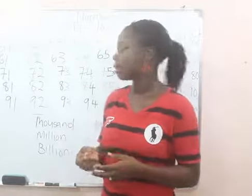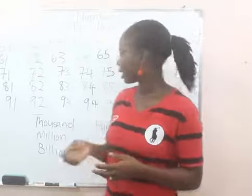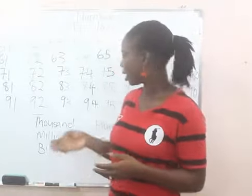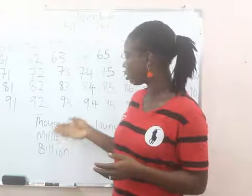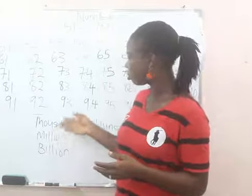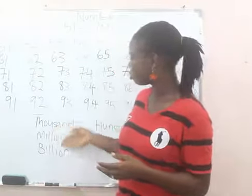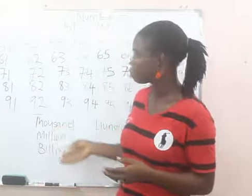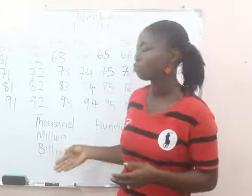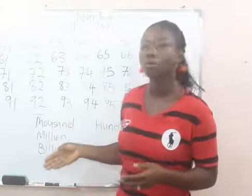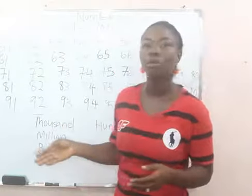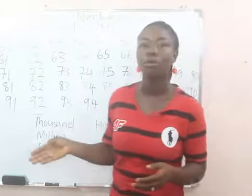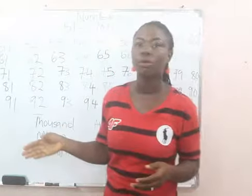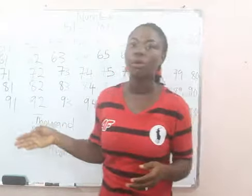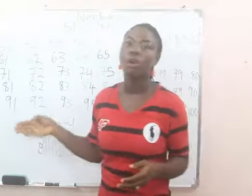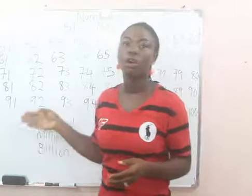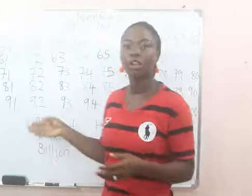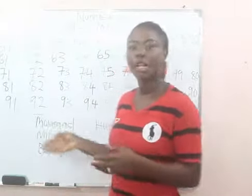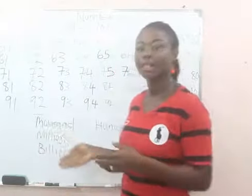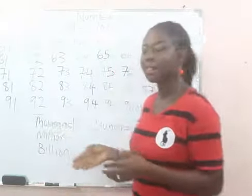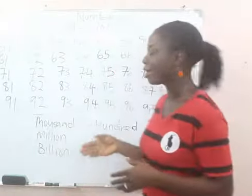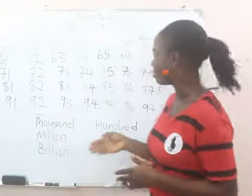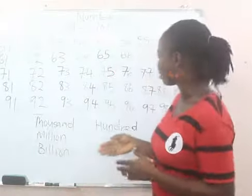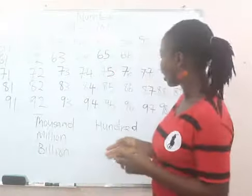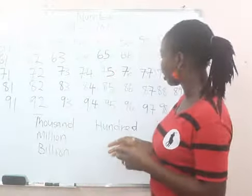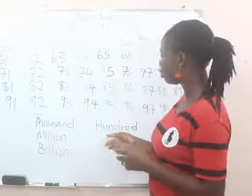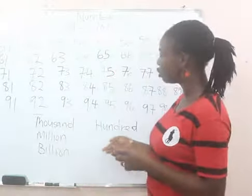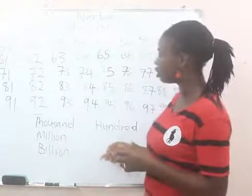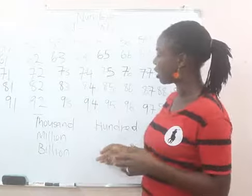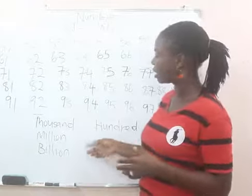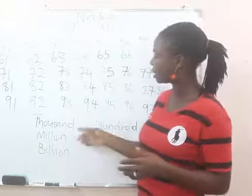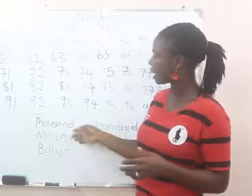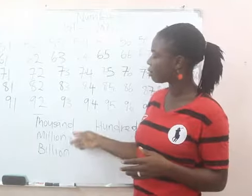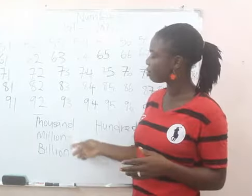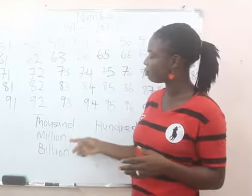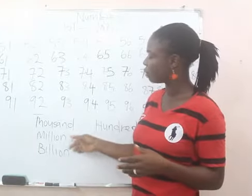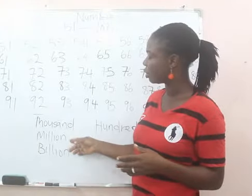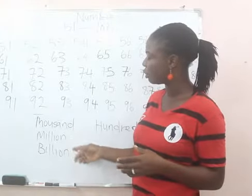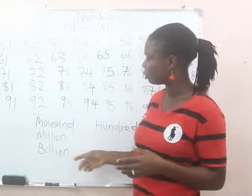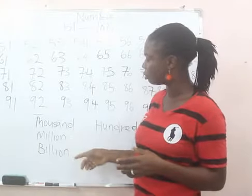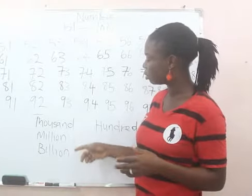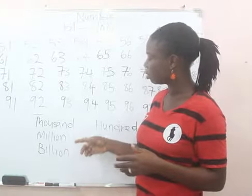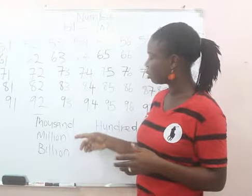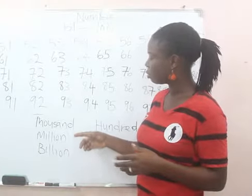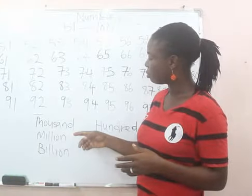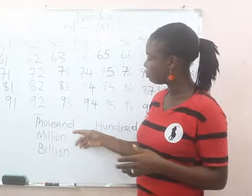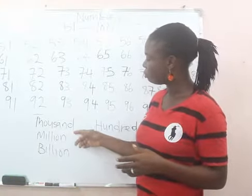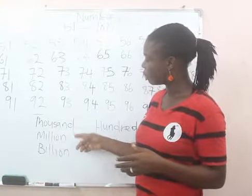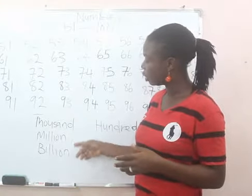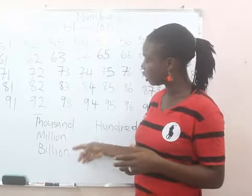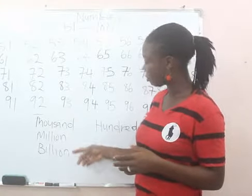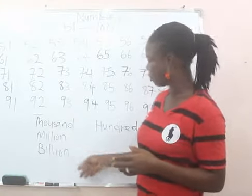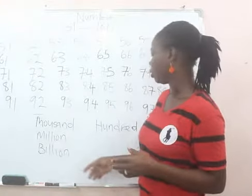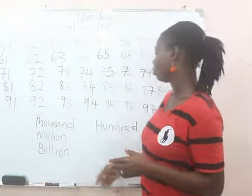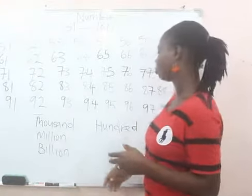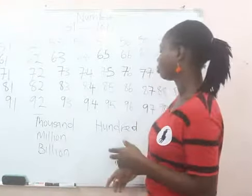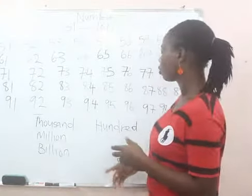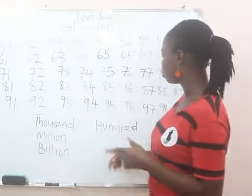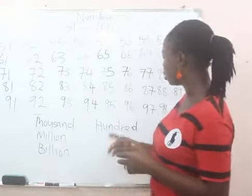Now, let's go to other signs like 100, 1000, billion, million and billion. So,